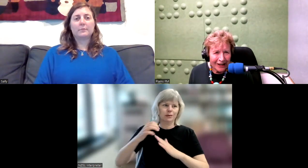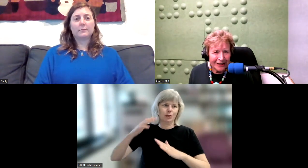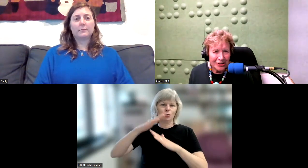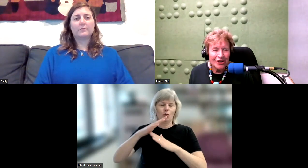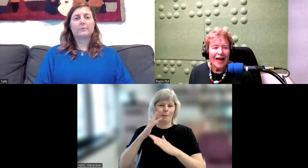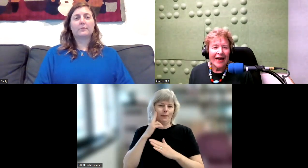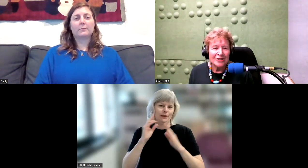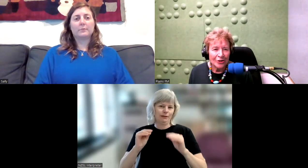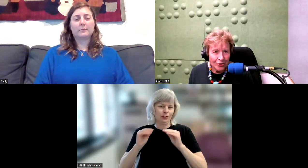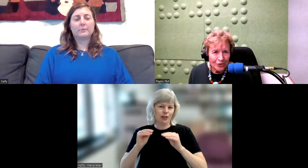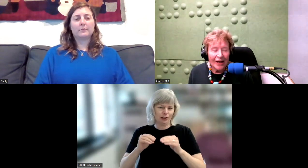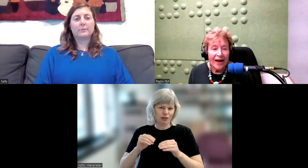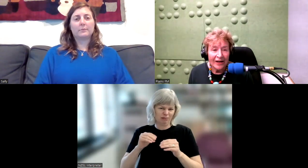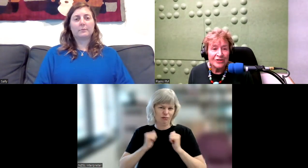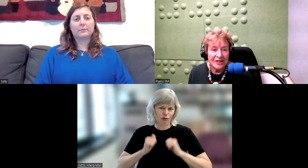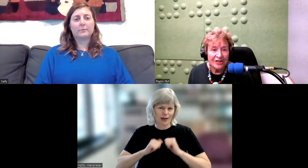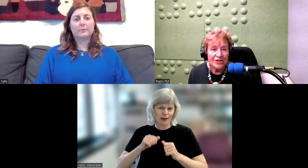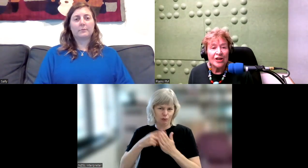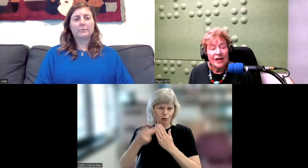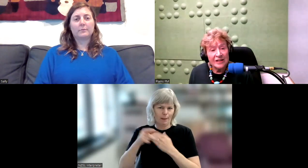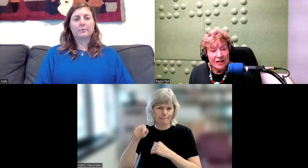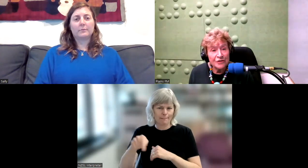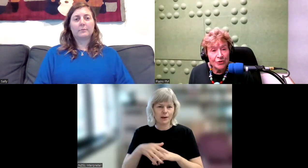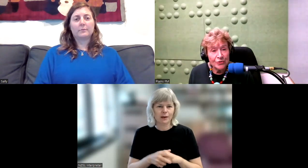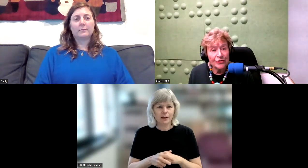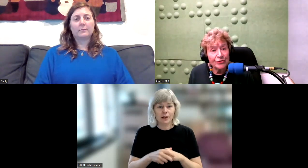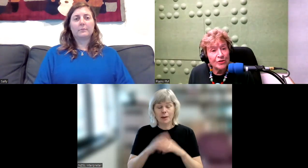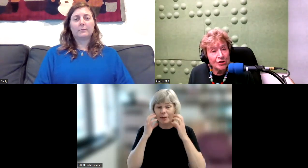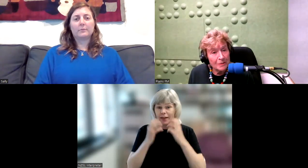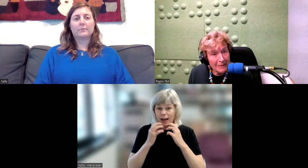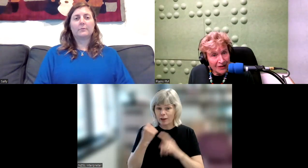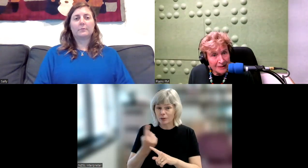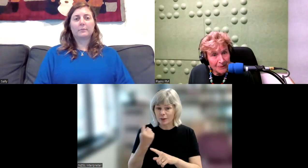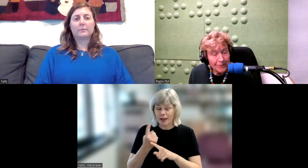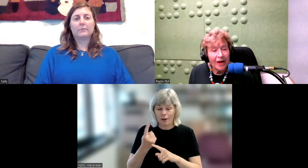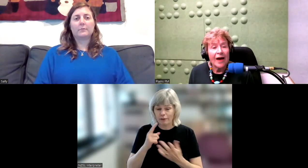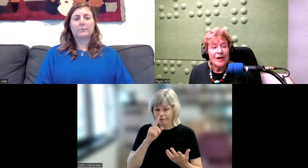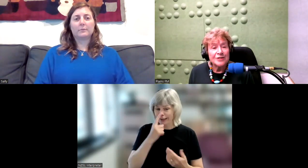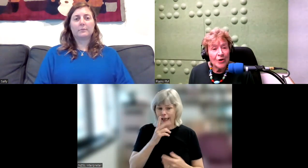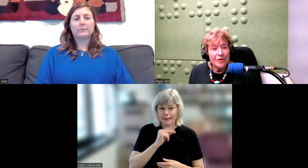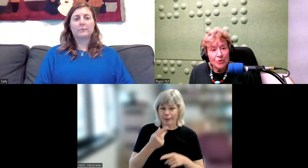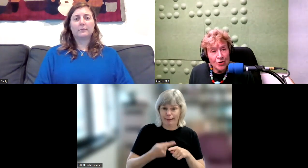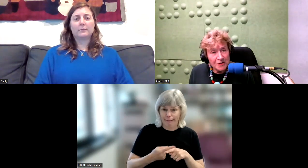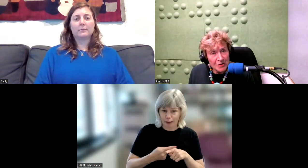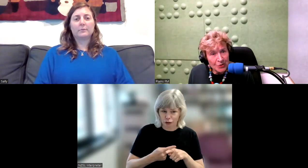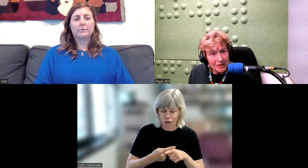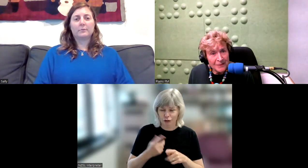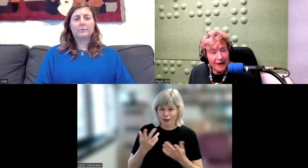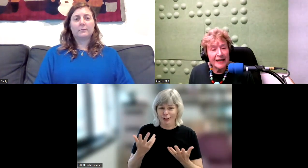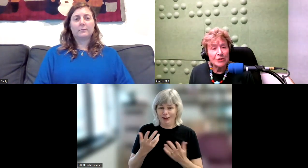English and to learn how to teach deaf children through the German method. So that all got sorted and he